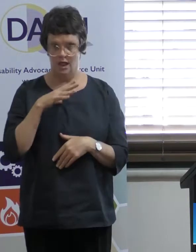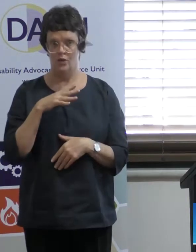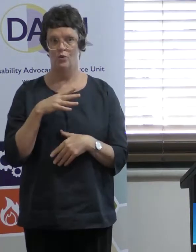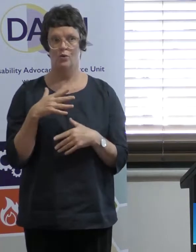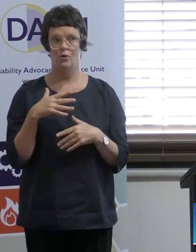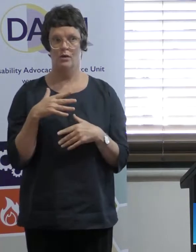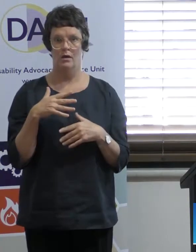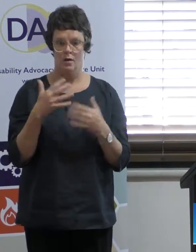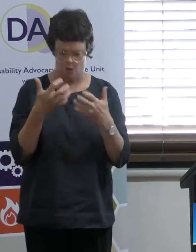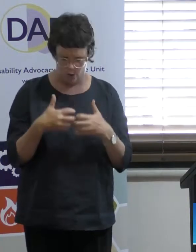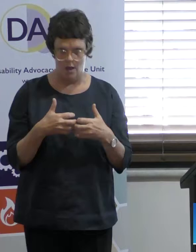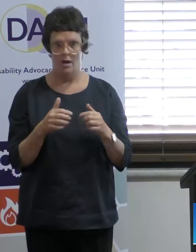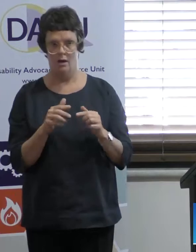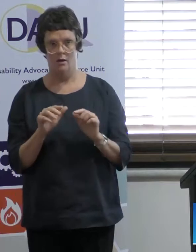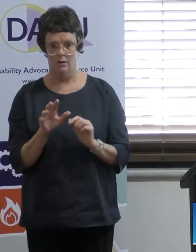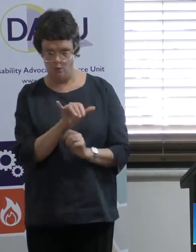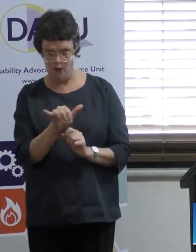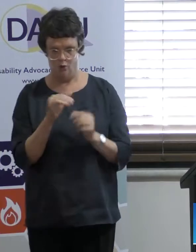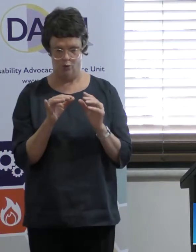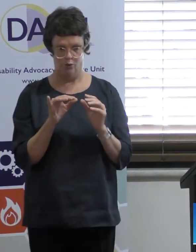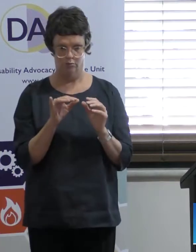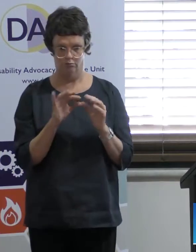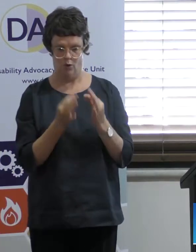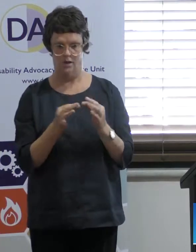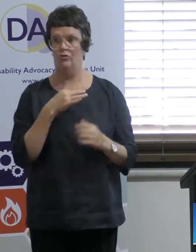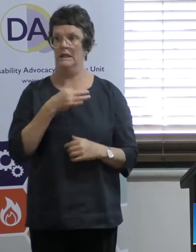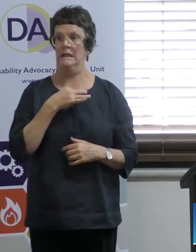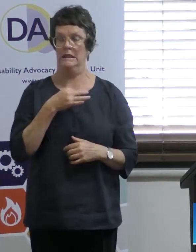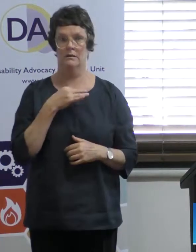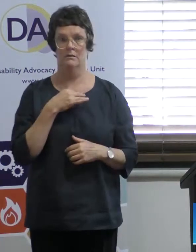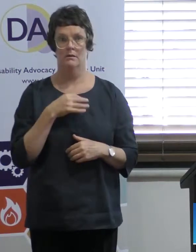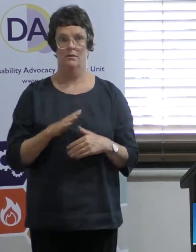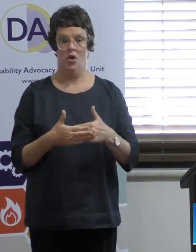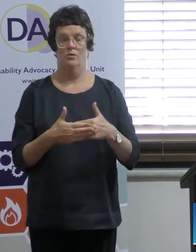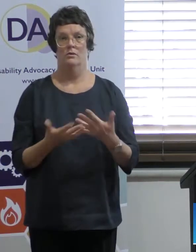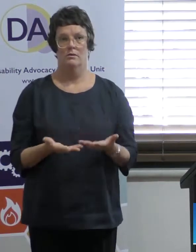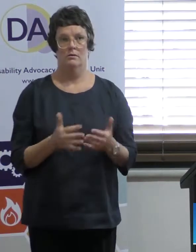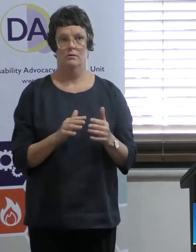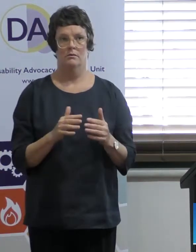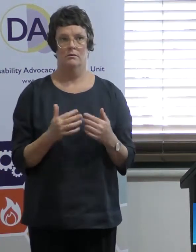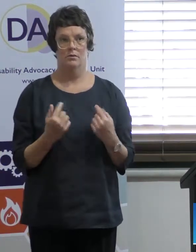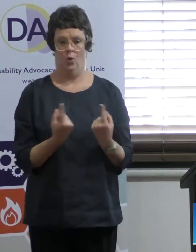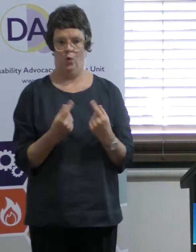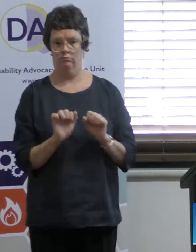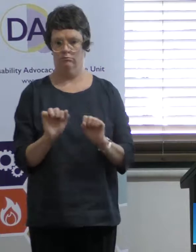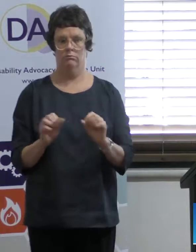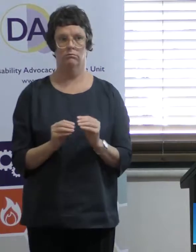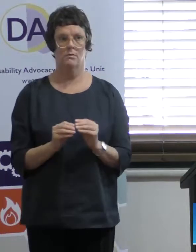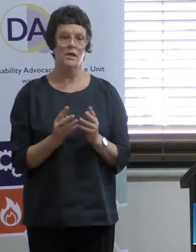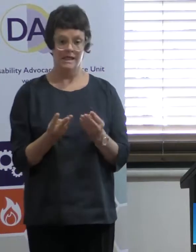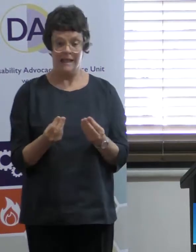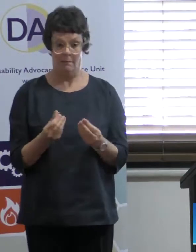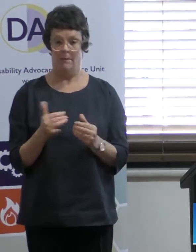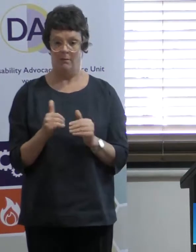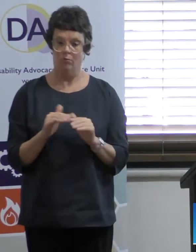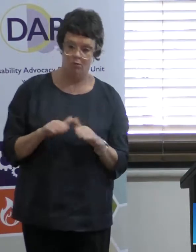exactly which organisations are at risk. And some of them may be organisations who actually are service providers